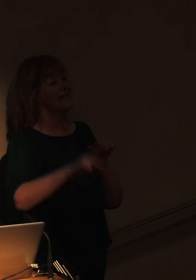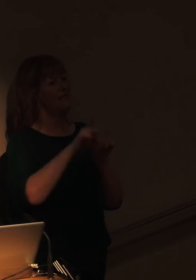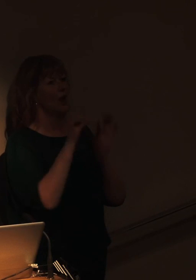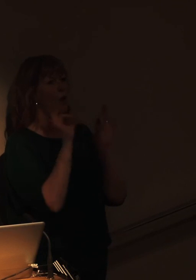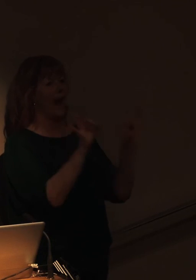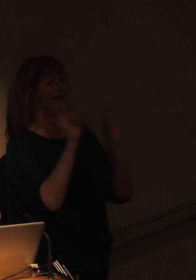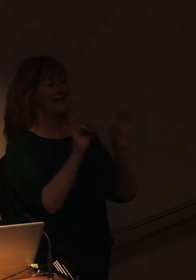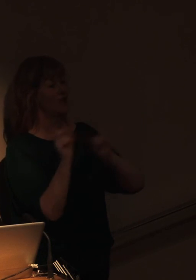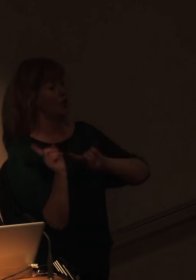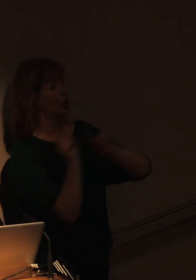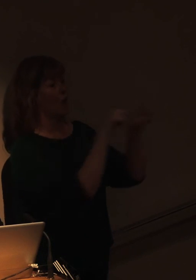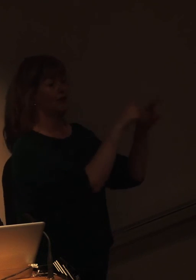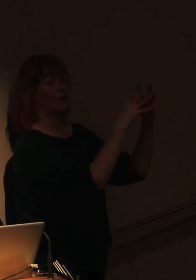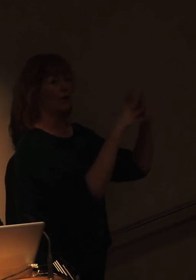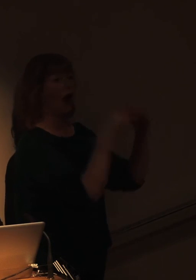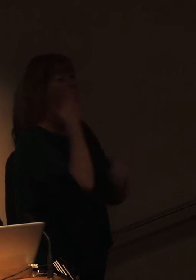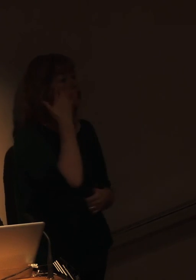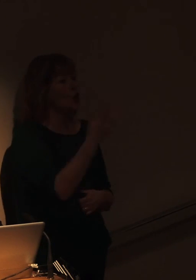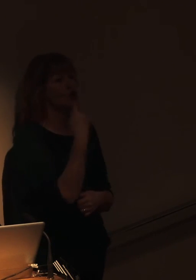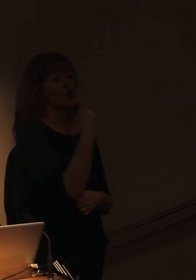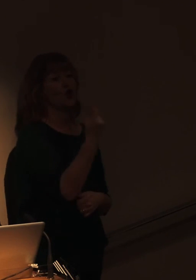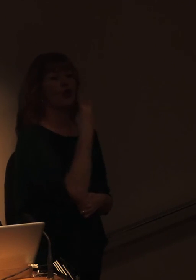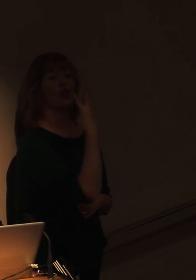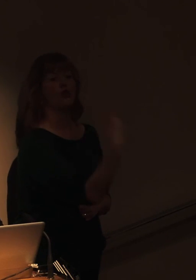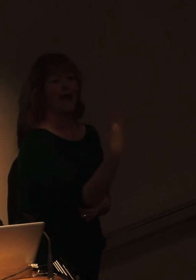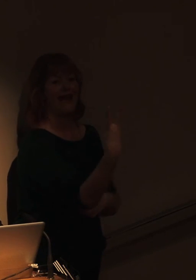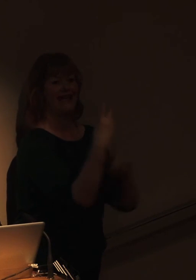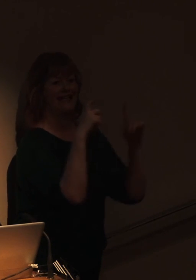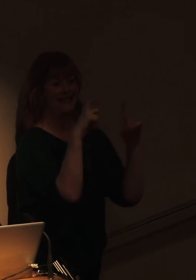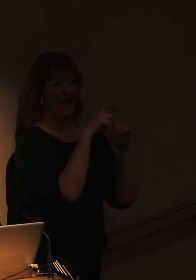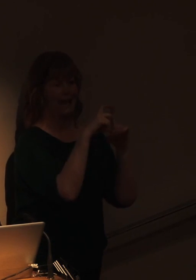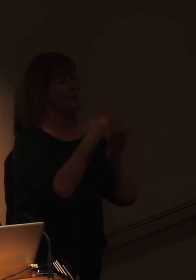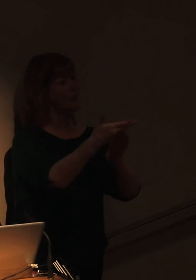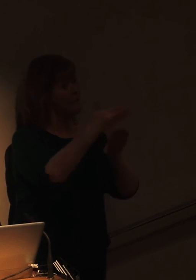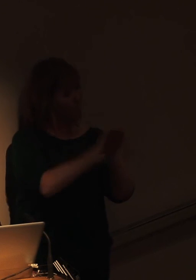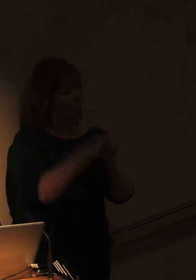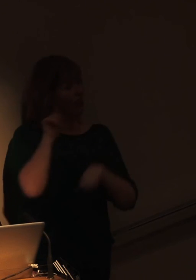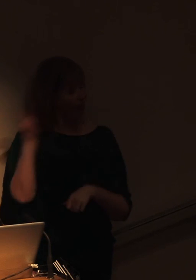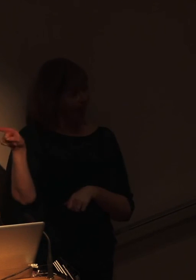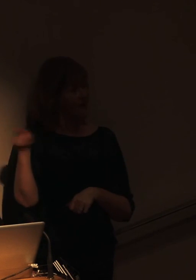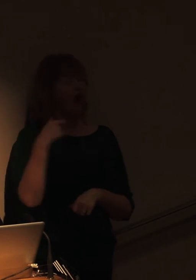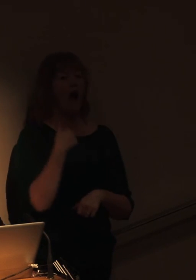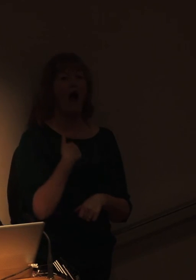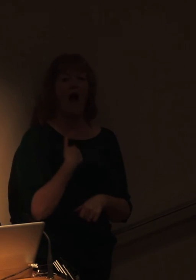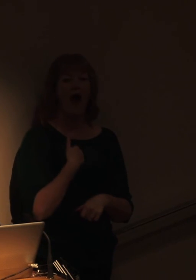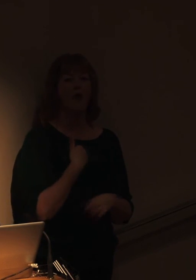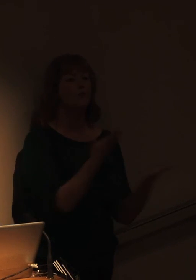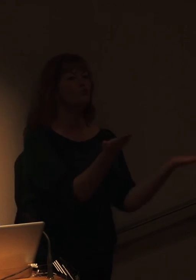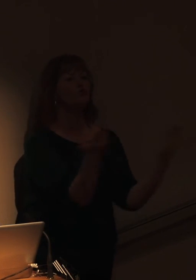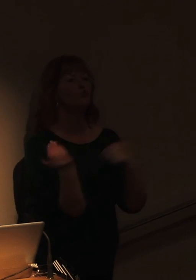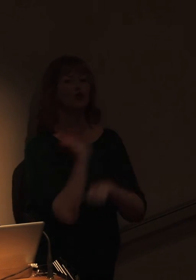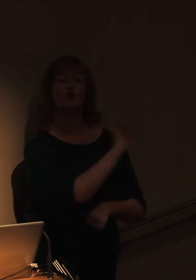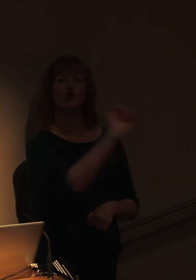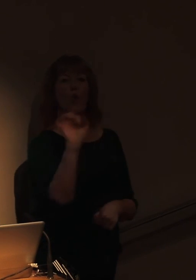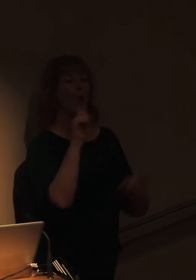and I'll show you that film in 3D in a minute. But before we do that, I'll take some questions, because this one will go on for about 23